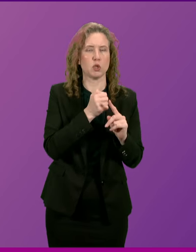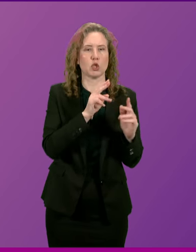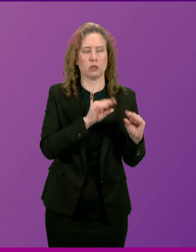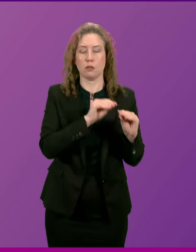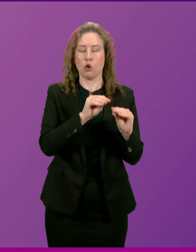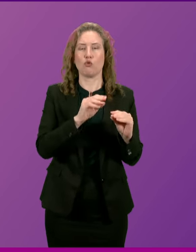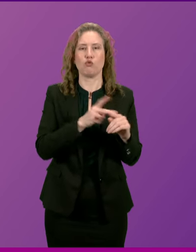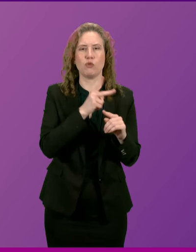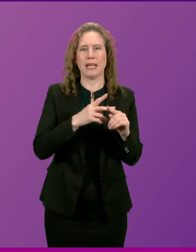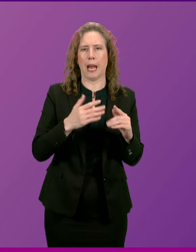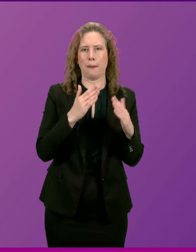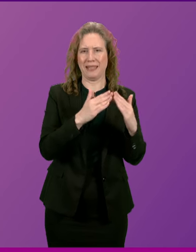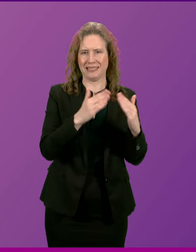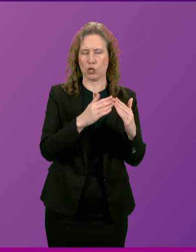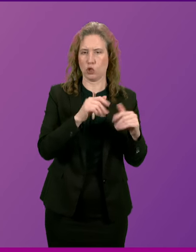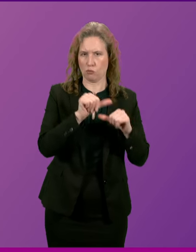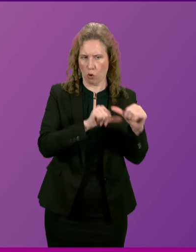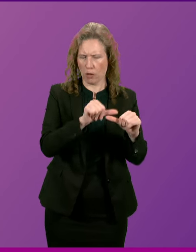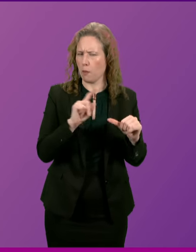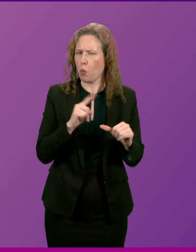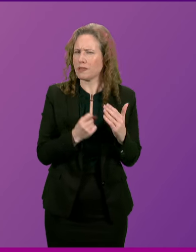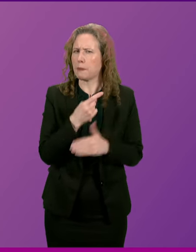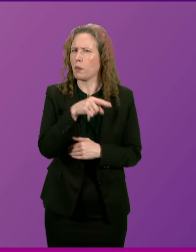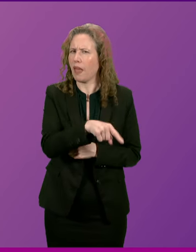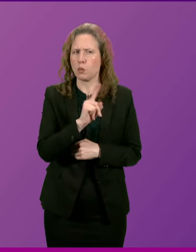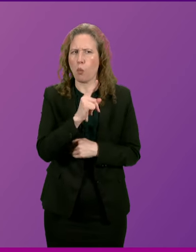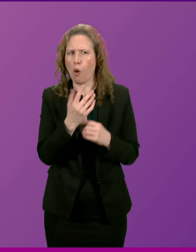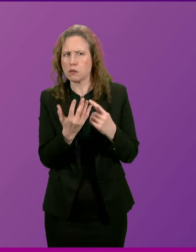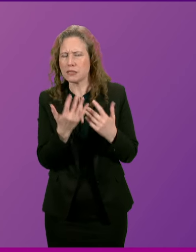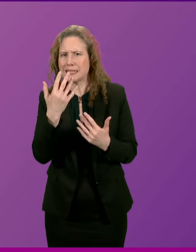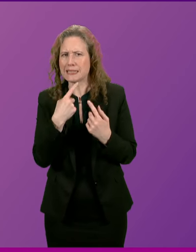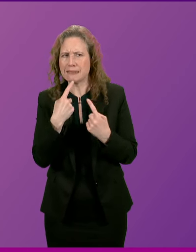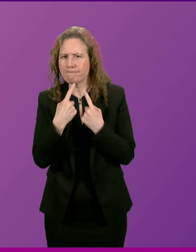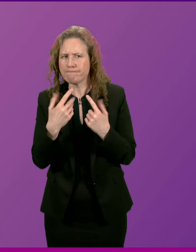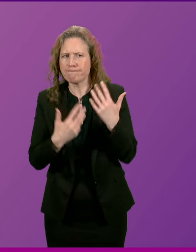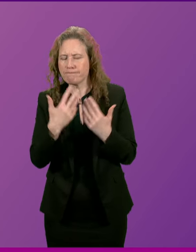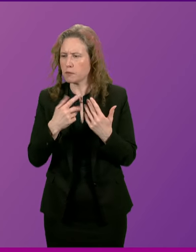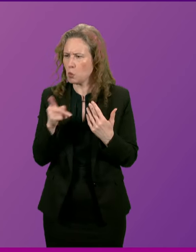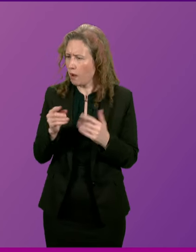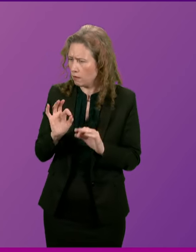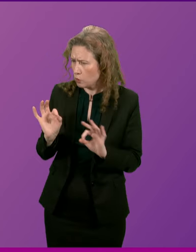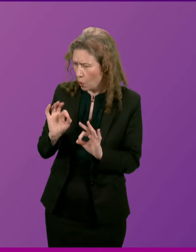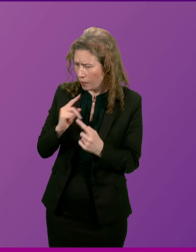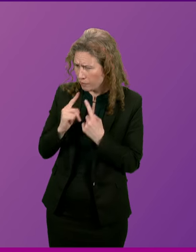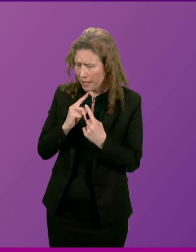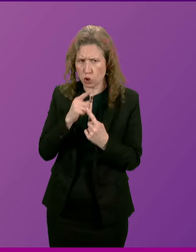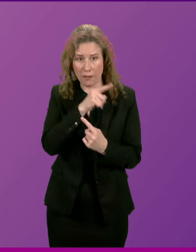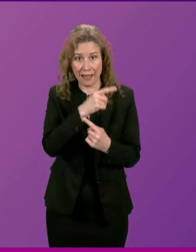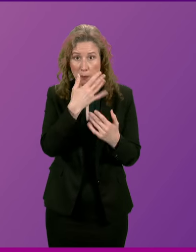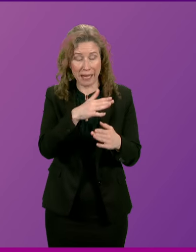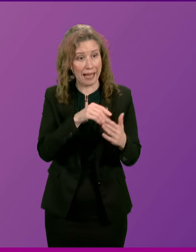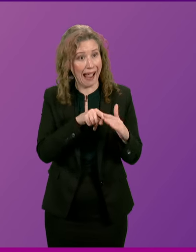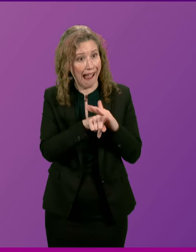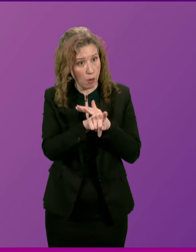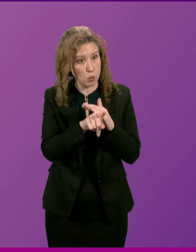known as the Caledonian system. Deputy First Minister, if the Government don't hold information on re-offending rates,